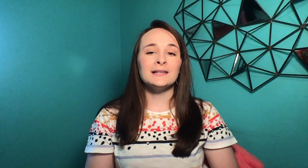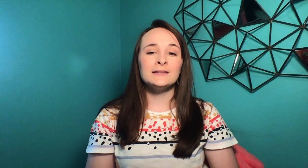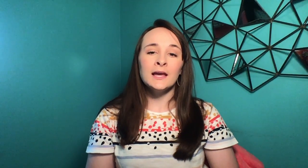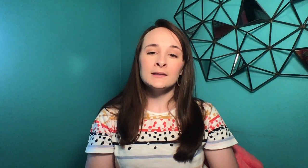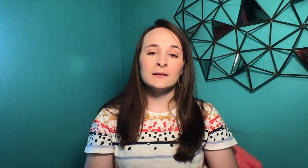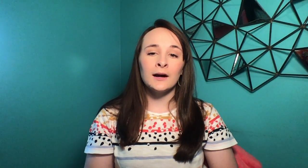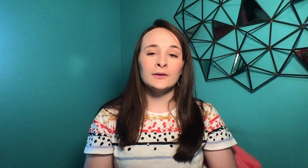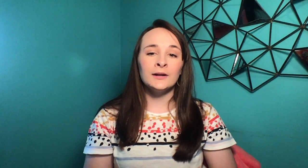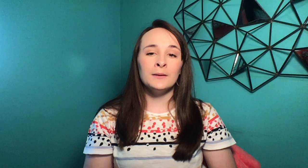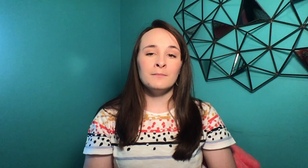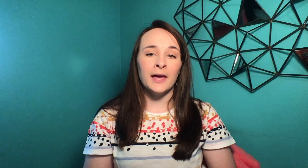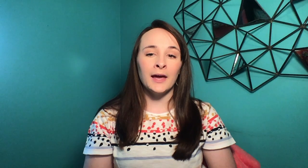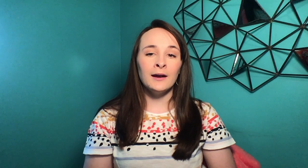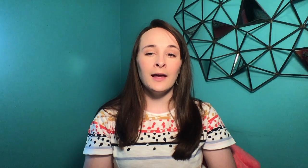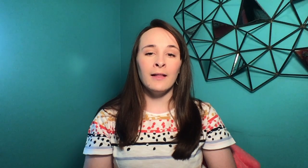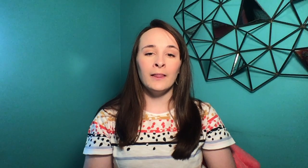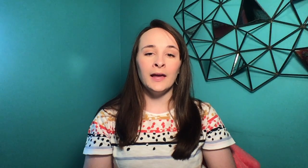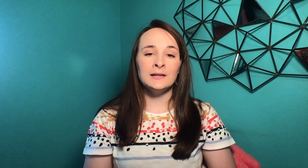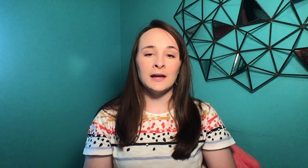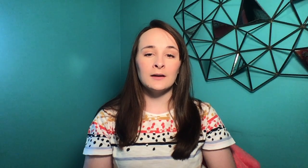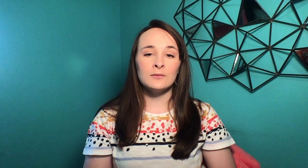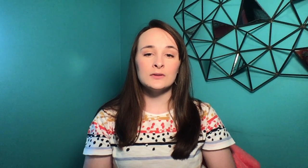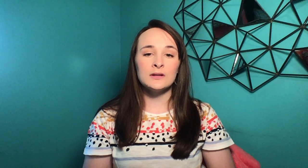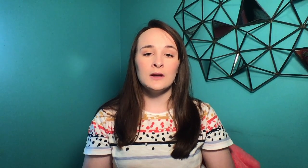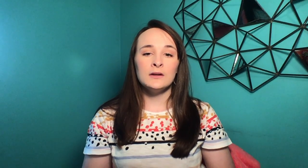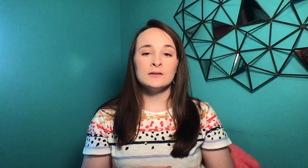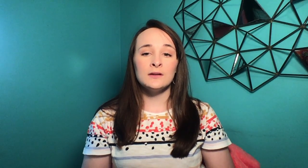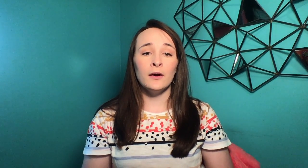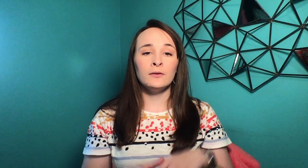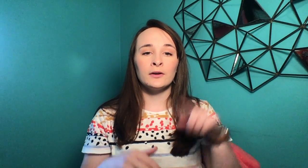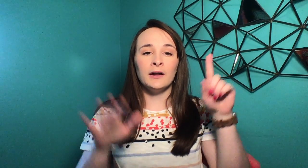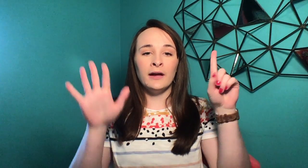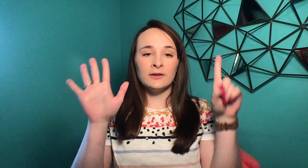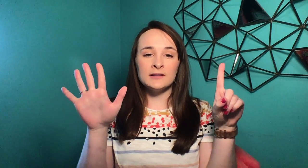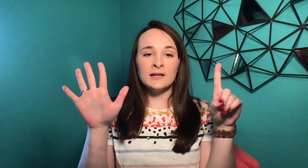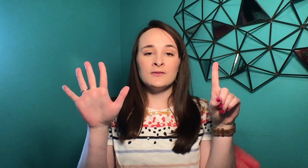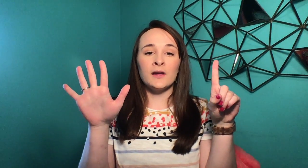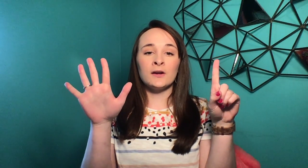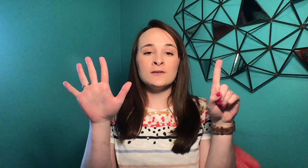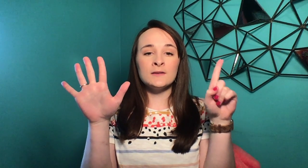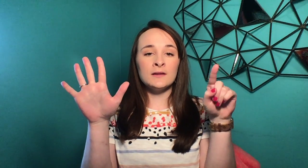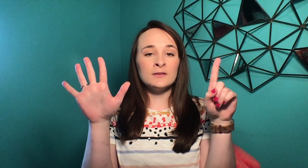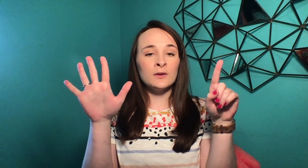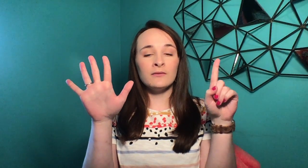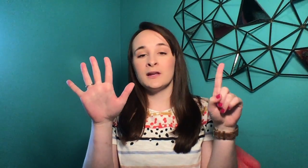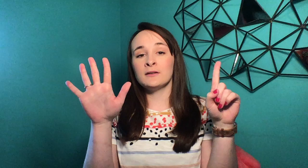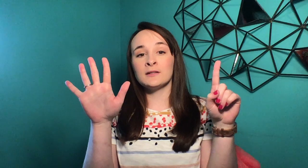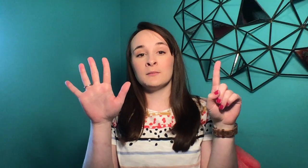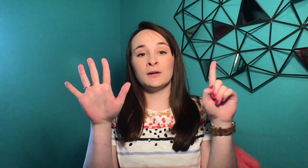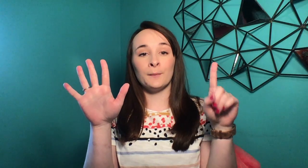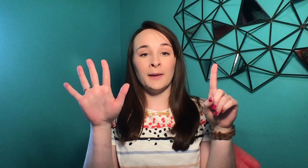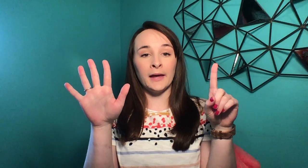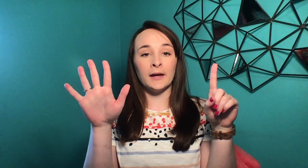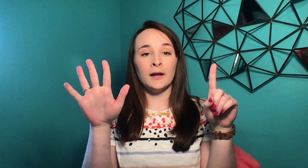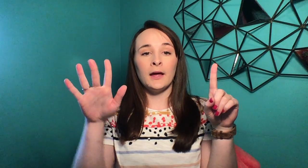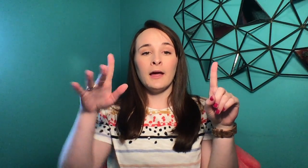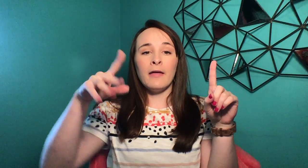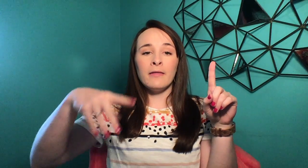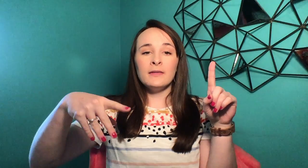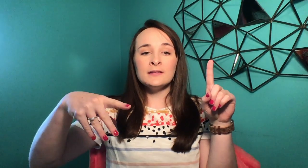six, God created man and land animals. So you're going to have your six fingers. This one over here is going to be your man, and then this